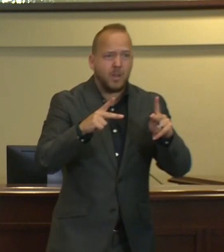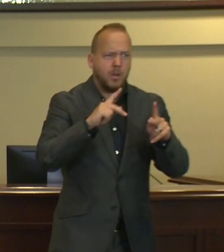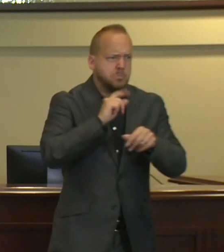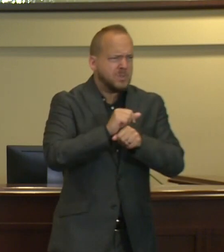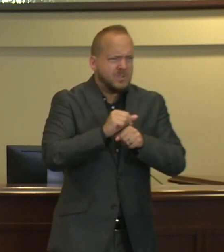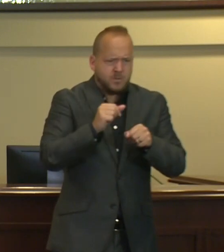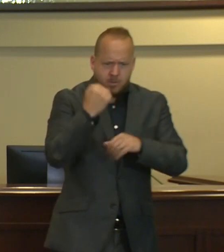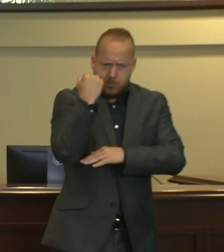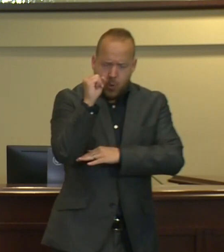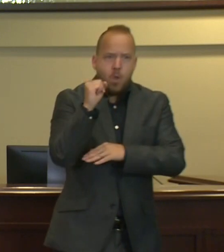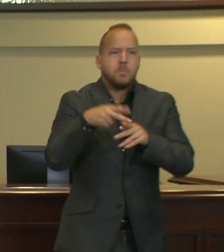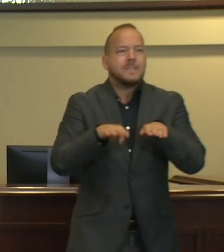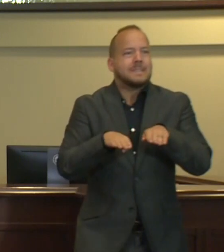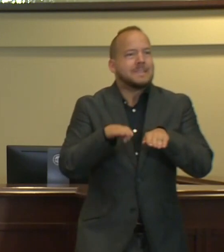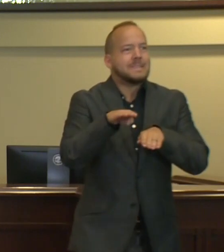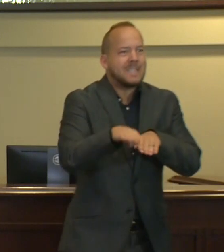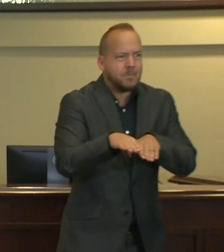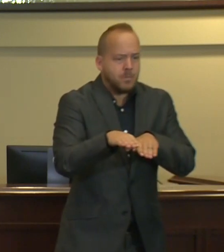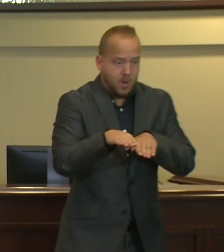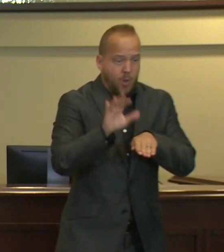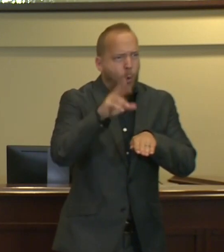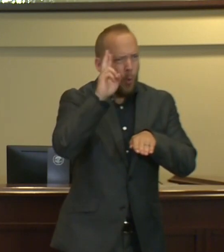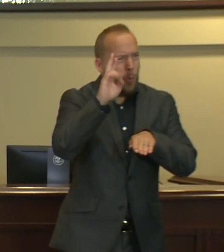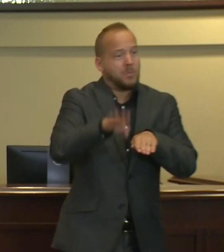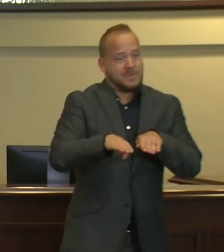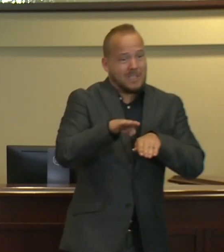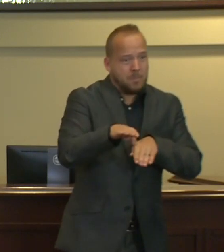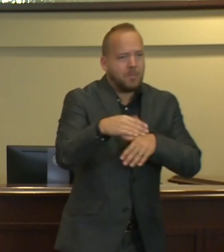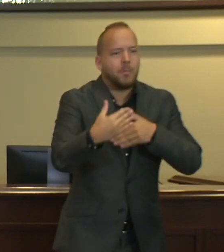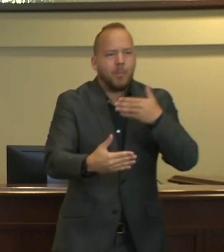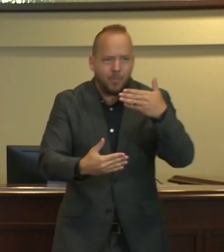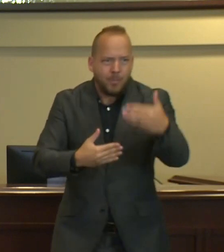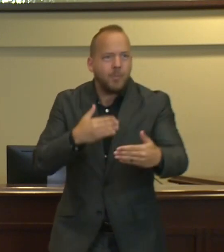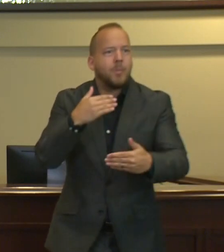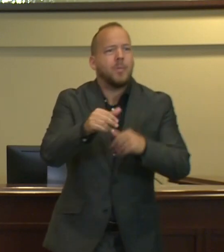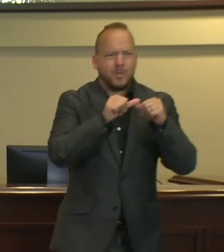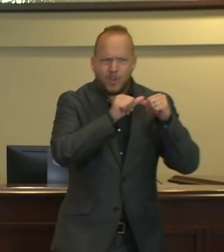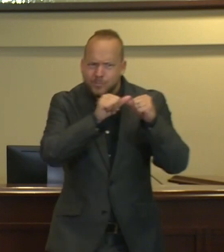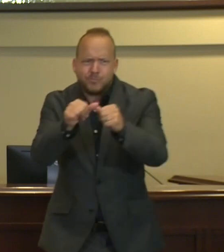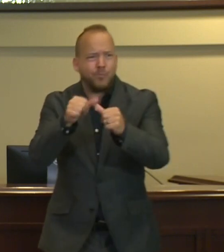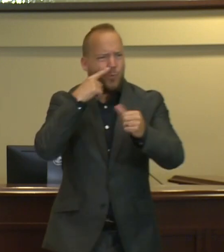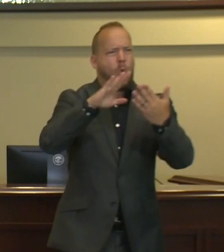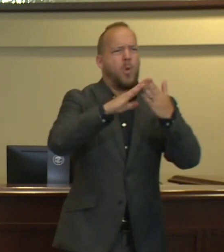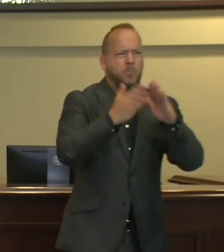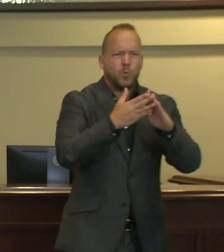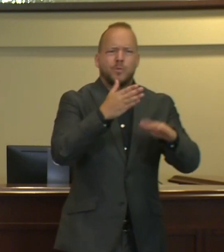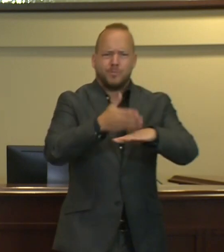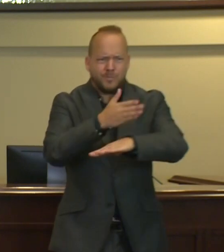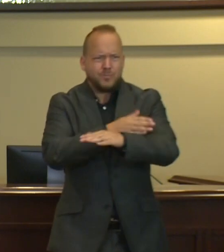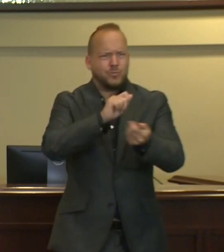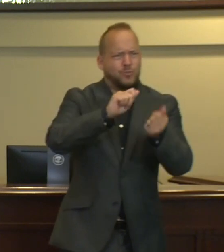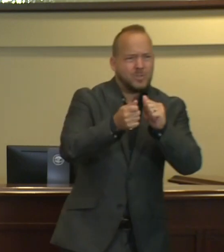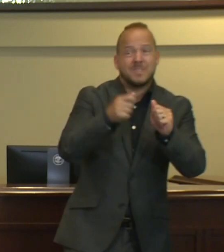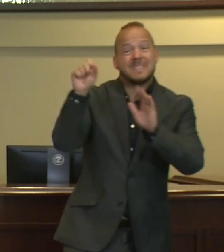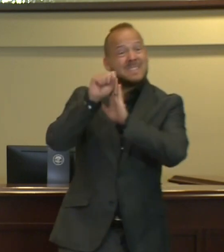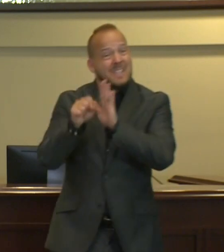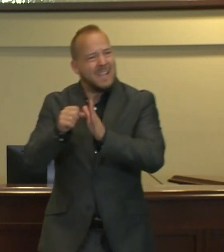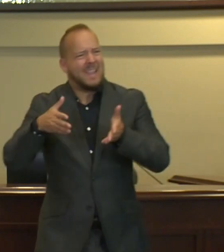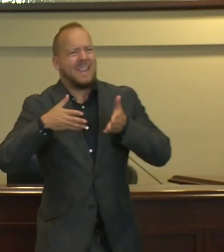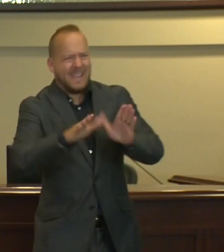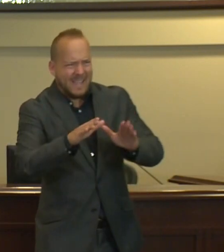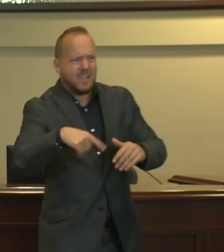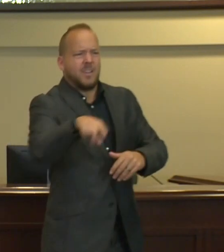sustainable. I would offer that our city, and in fact our state, allow the space for black folks to grieve, to feel the weariness,